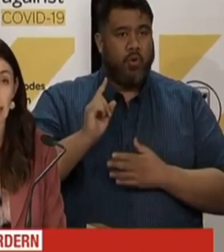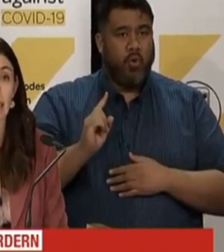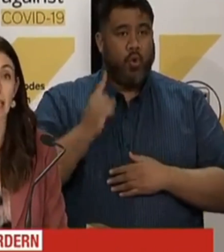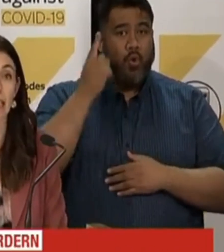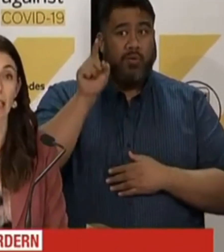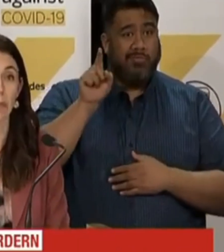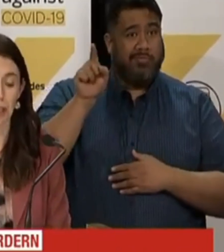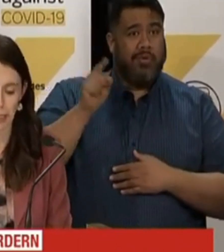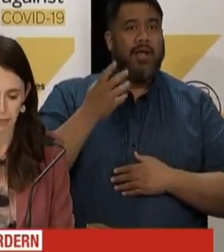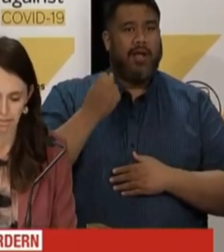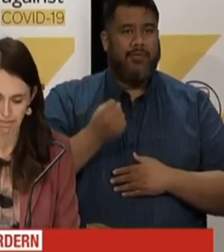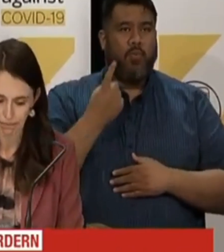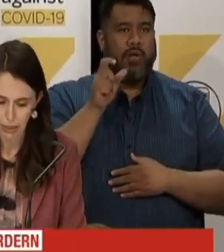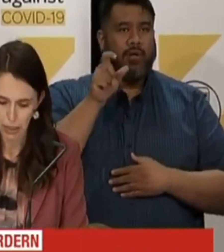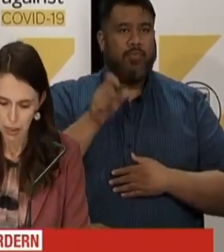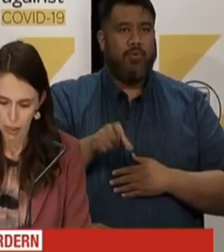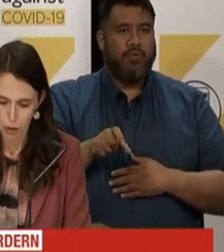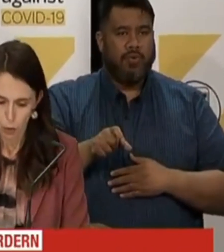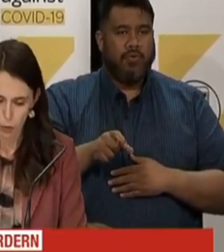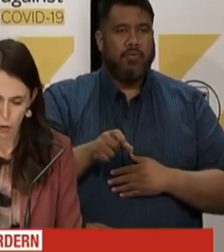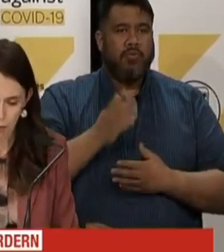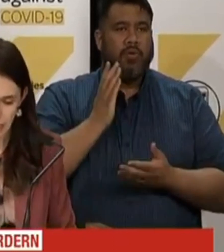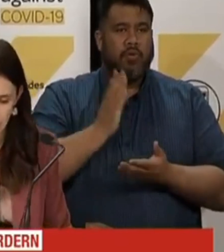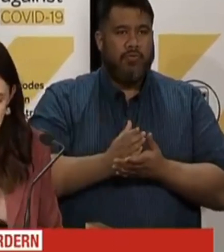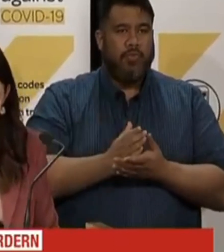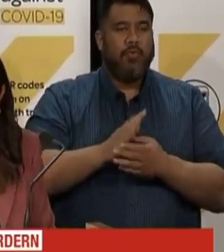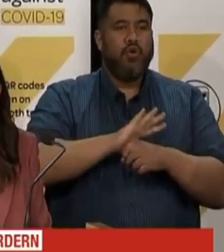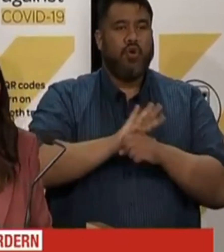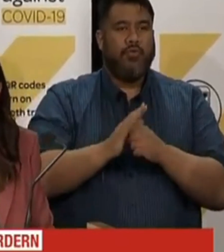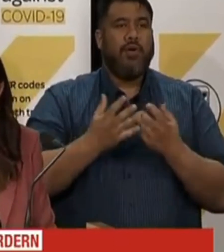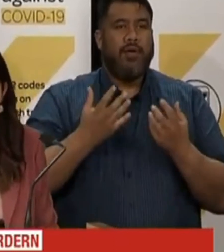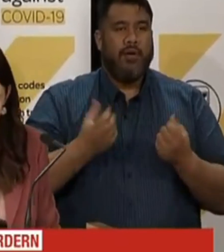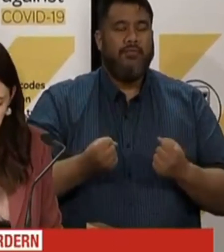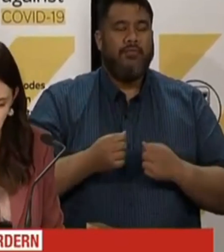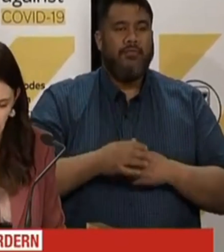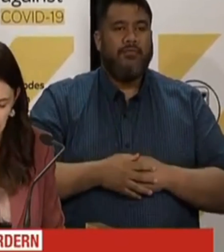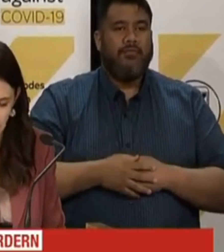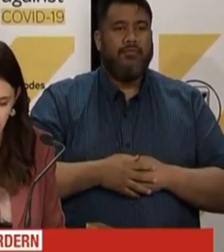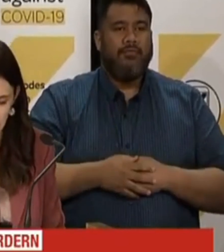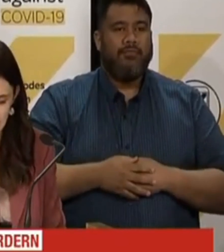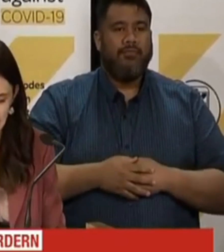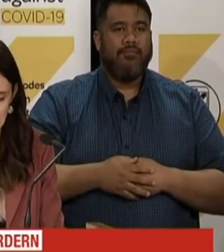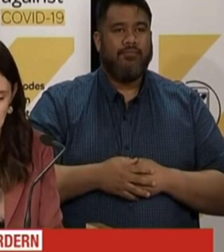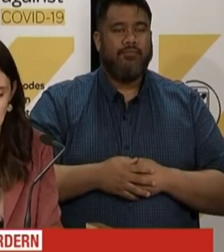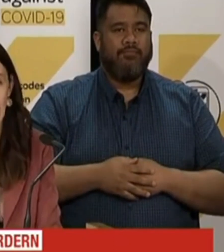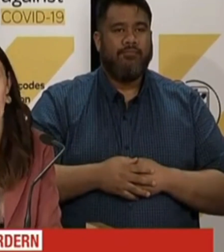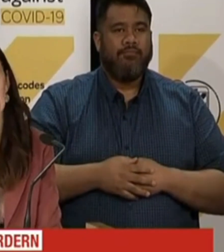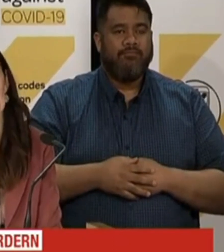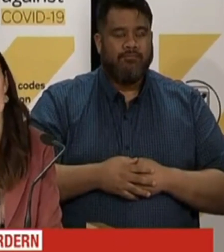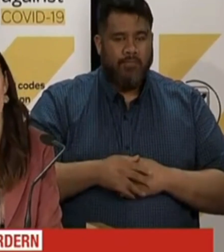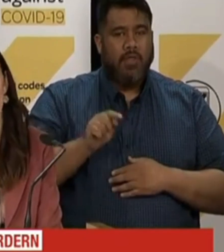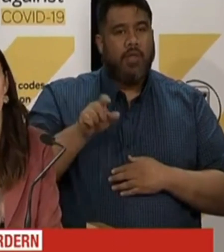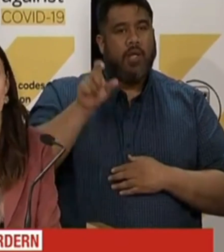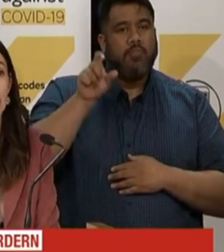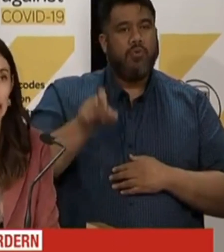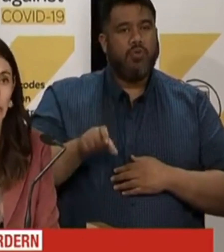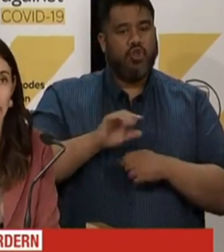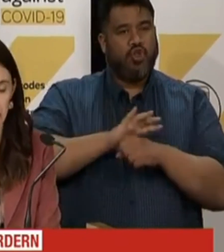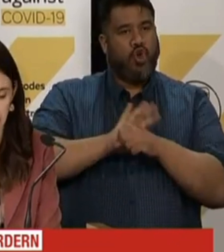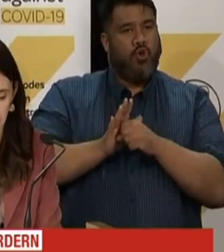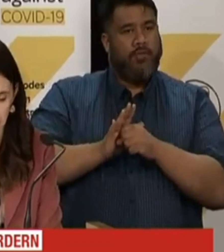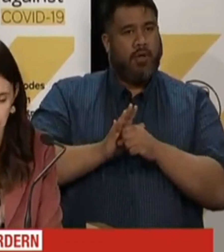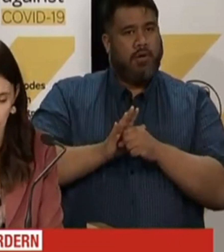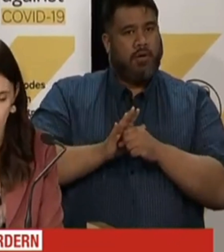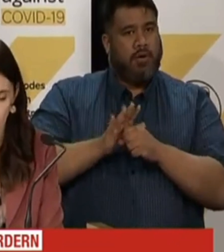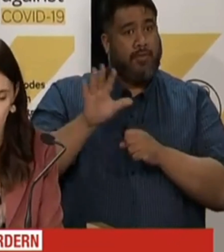-19 in the community. We will not be in a position to identify if this is a case of the